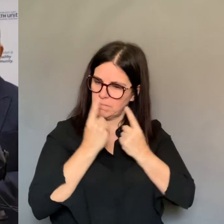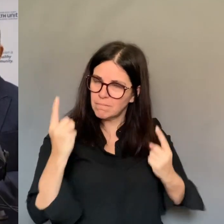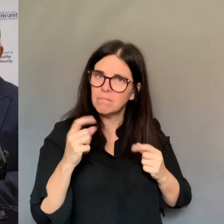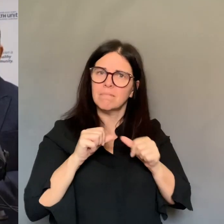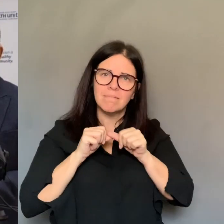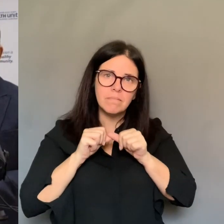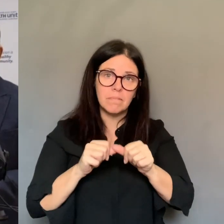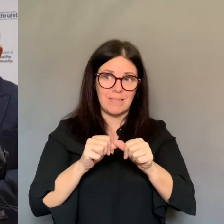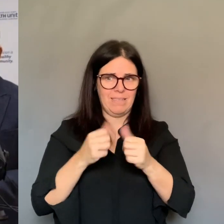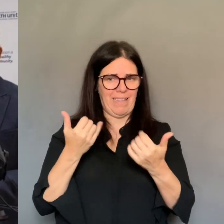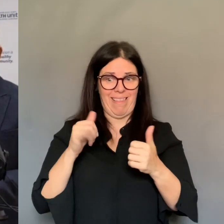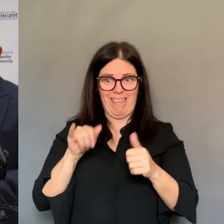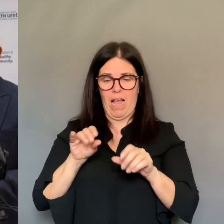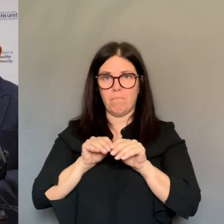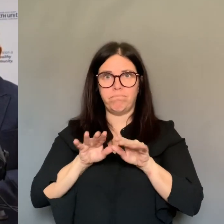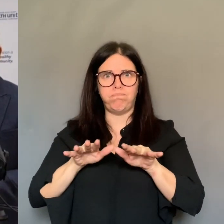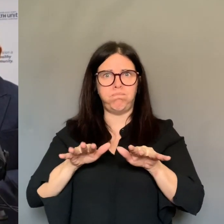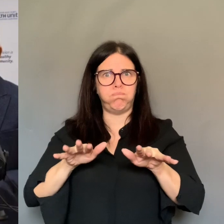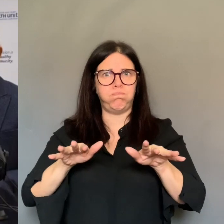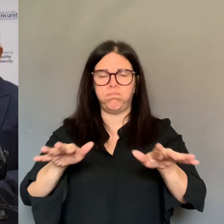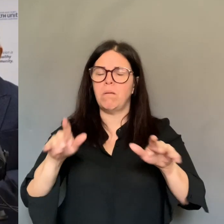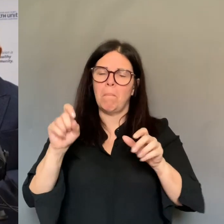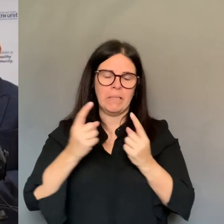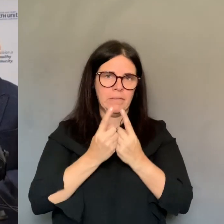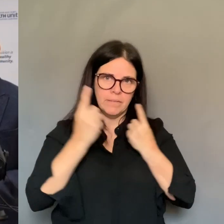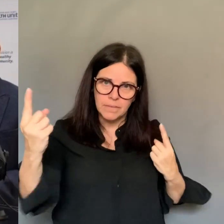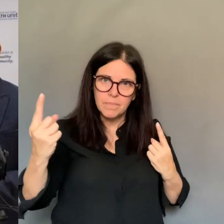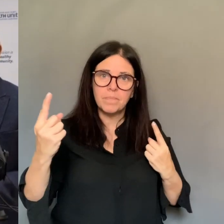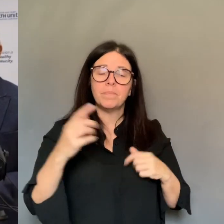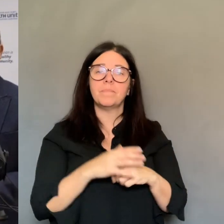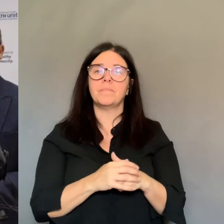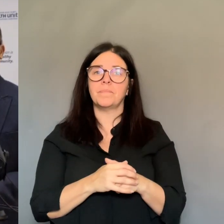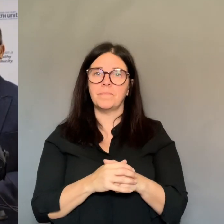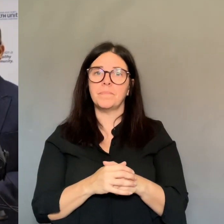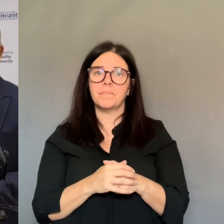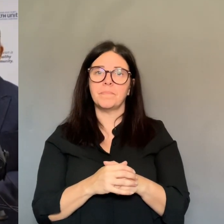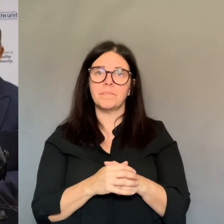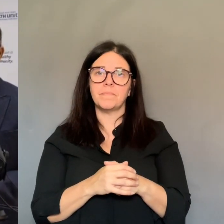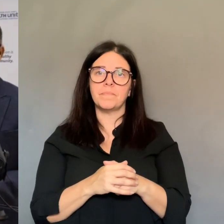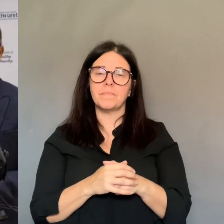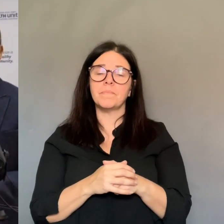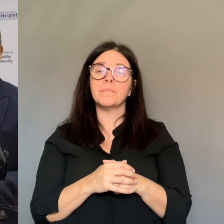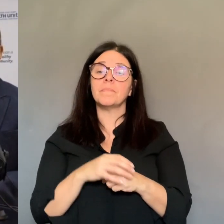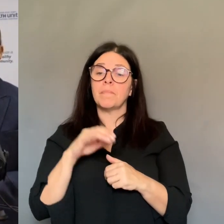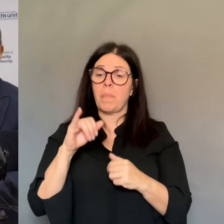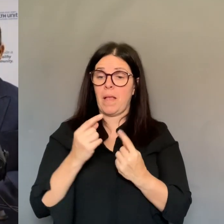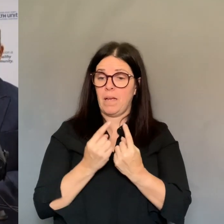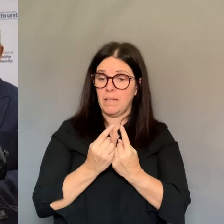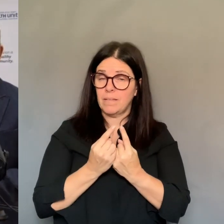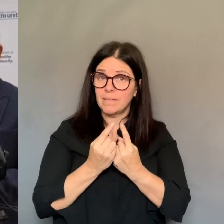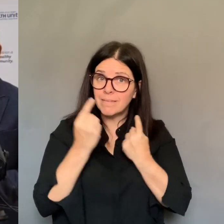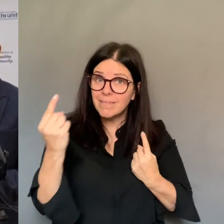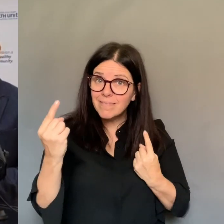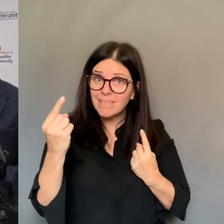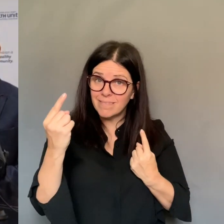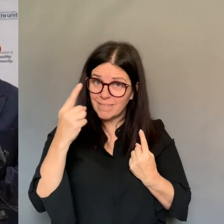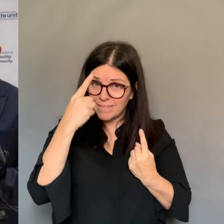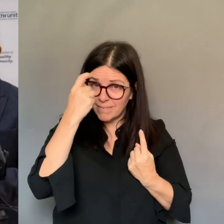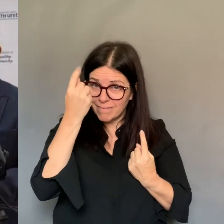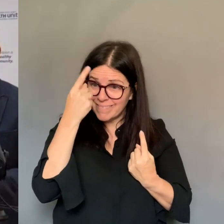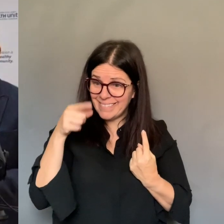outbreak with everyone and maintain physical distance with everyone who do not live in your house.